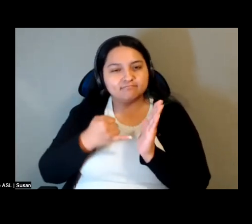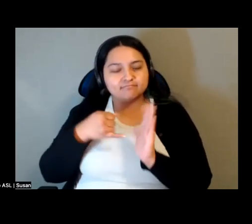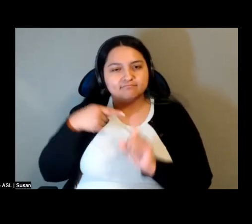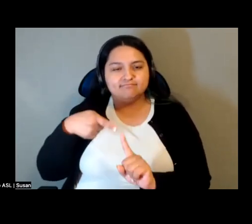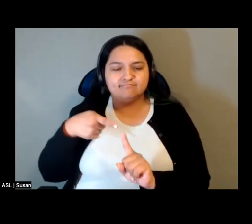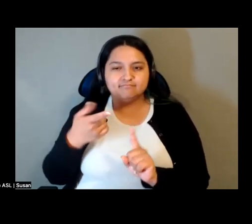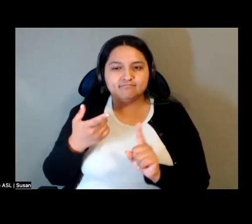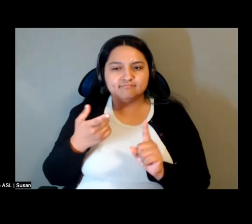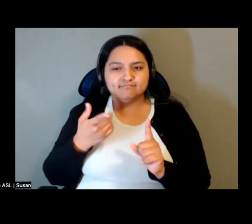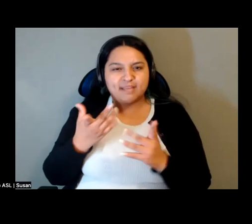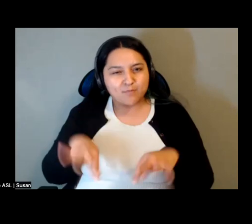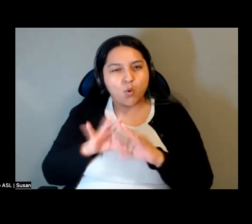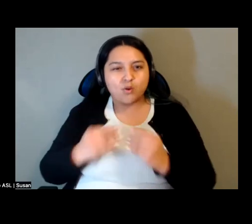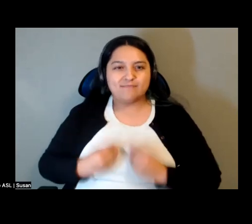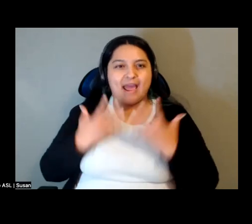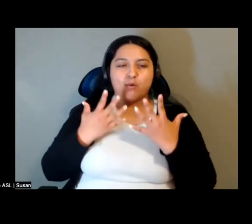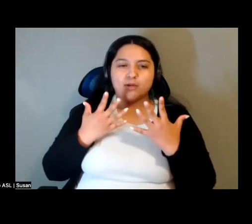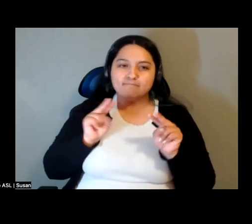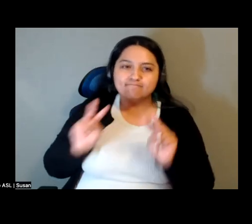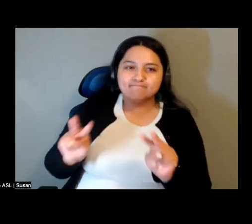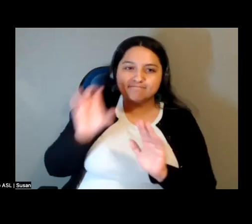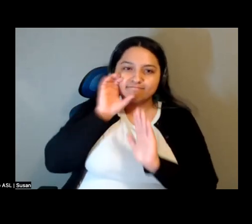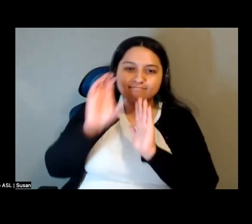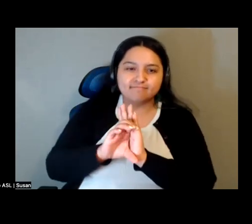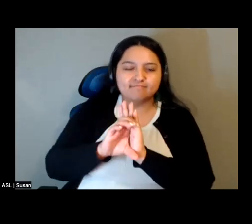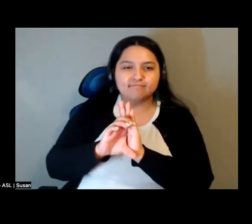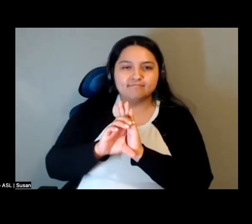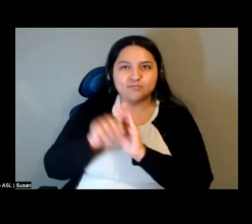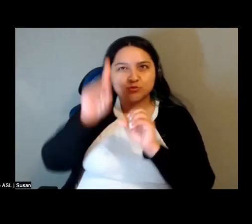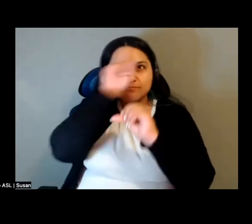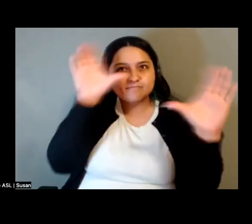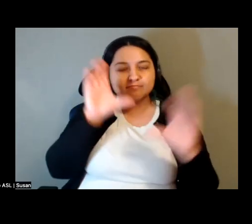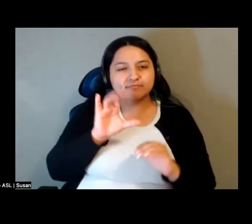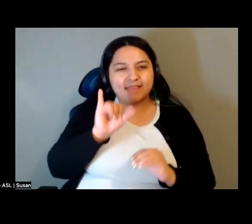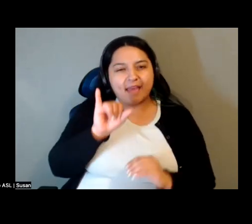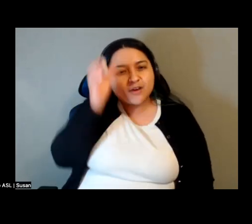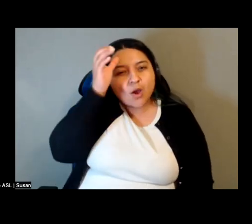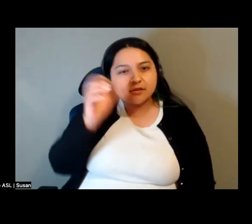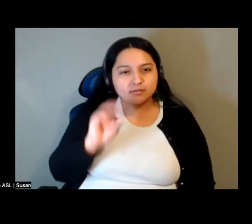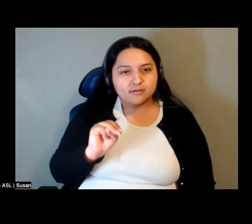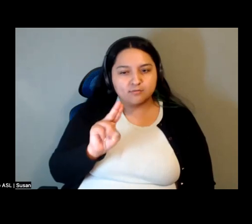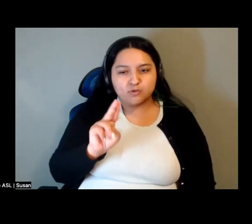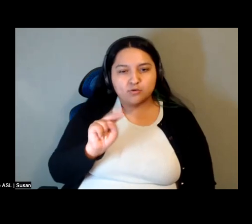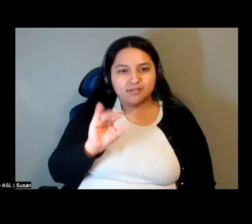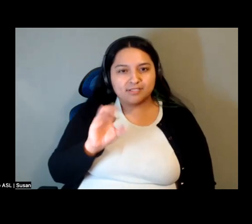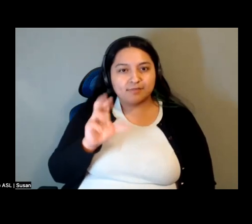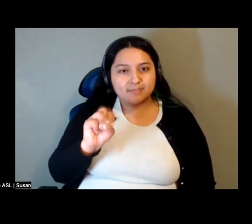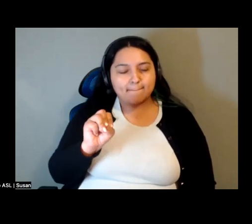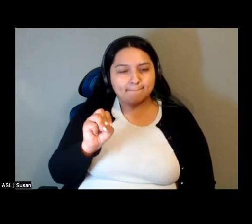graphic to think about the idea of municipalism as has been discussed by our very